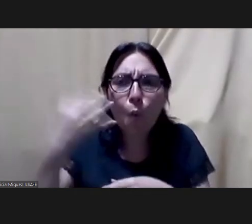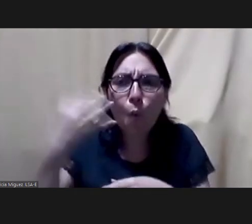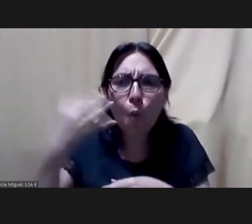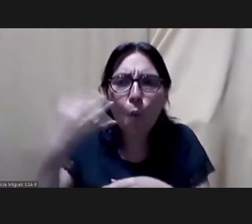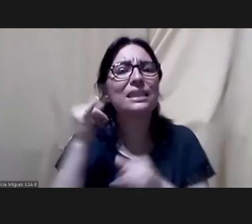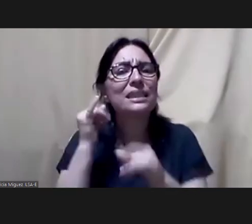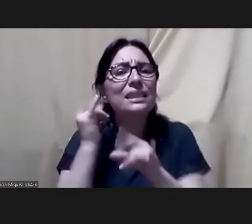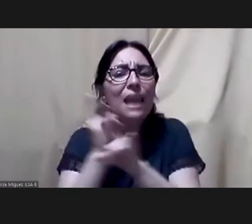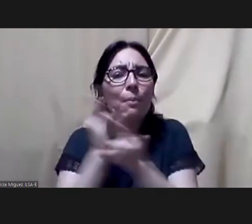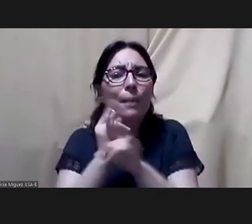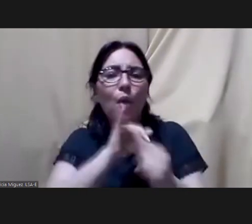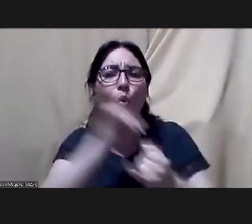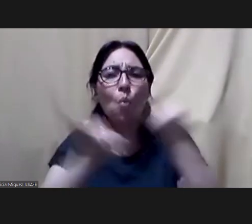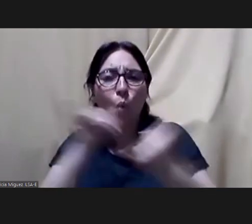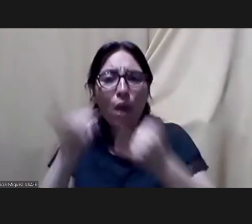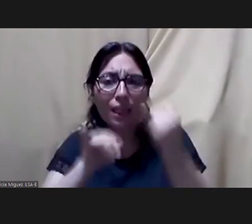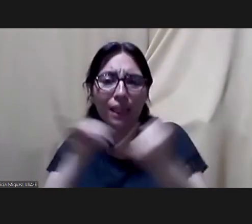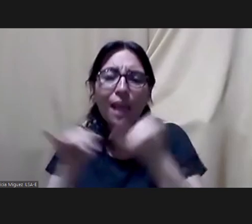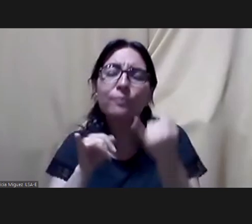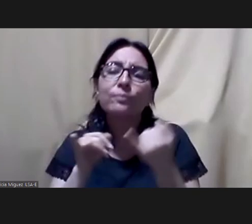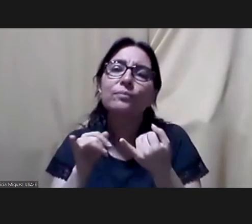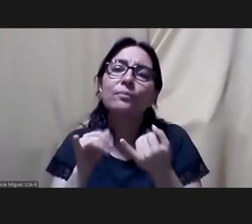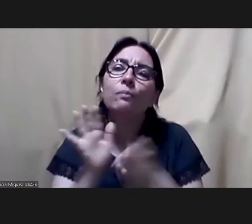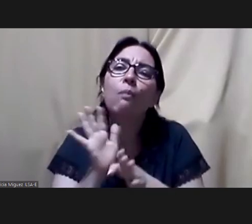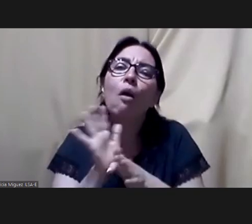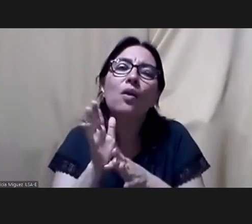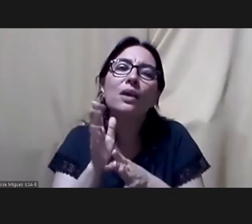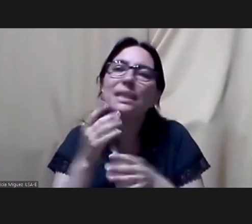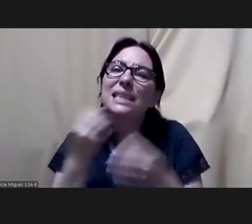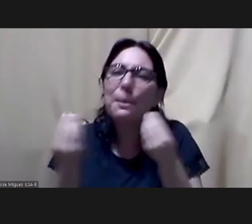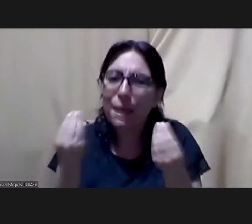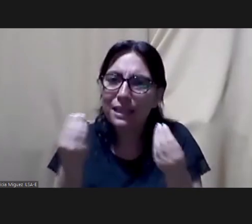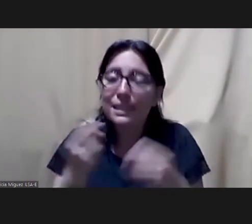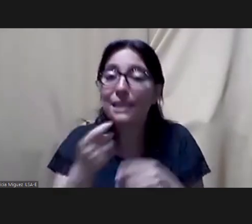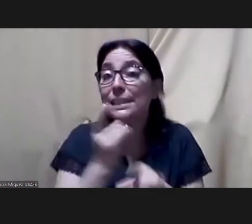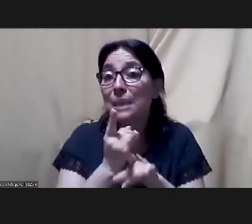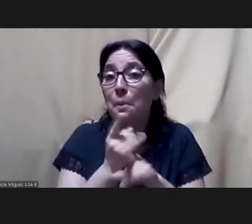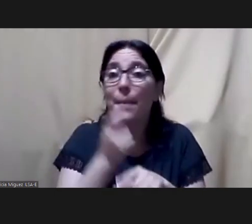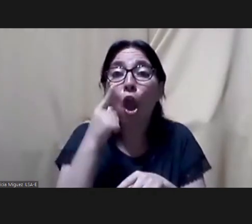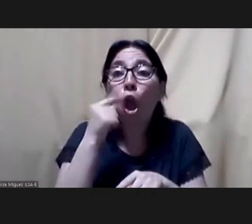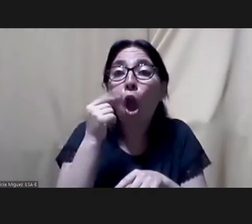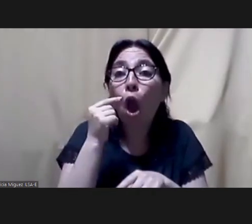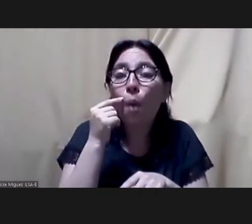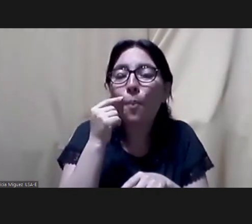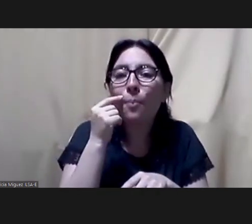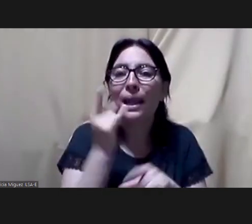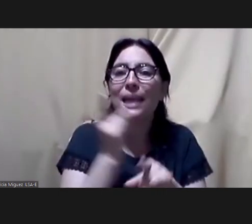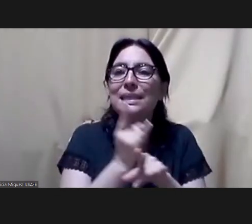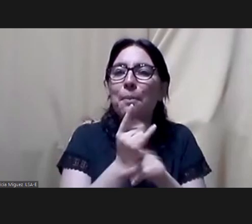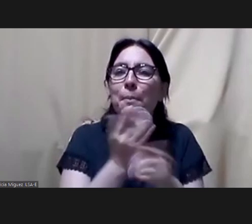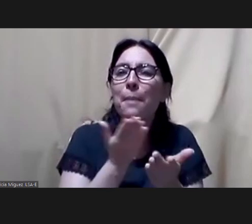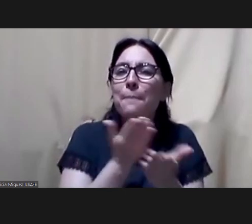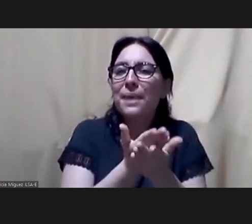always gives so many examples and she always tells how she is from men